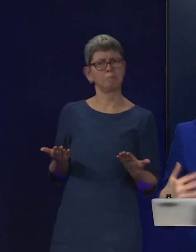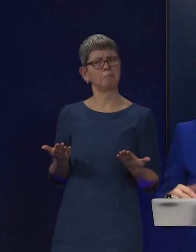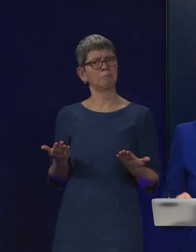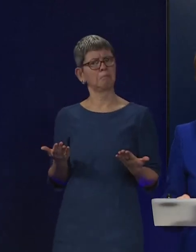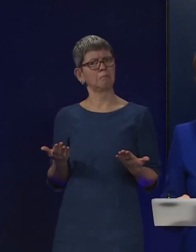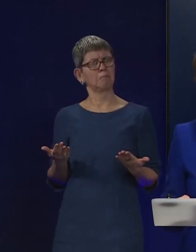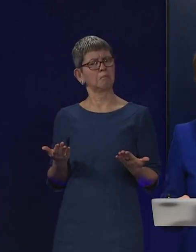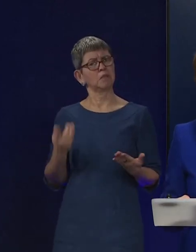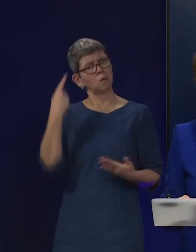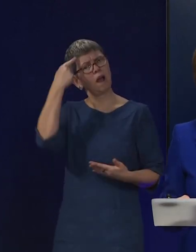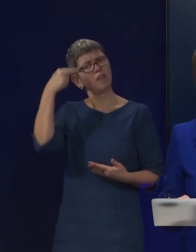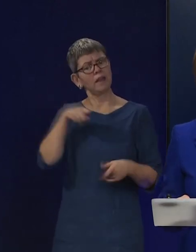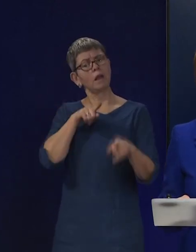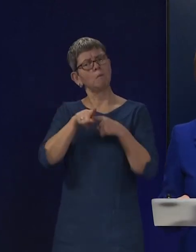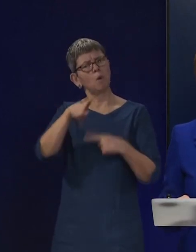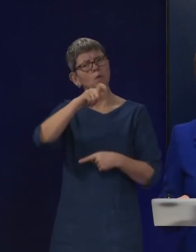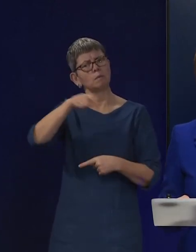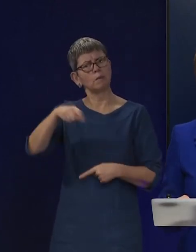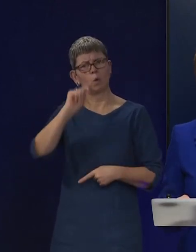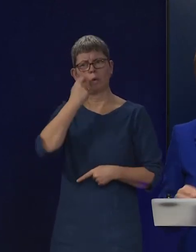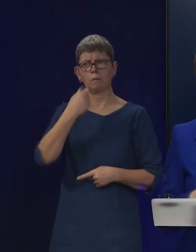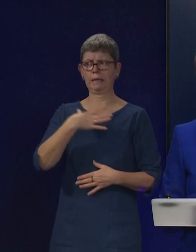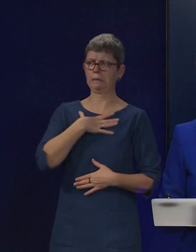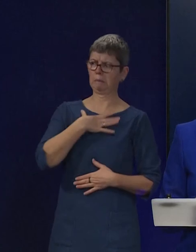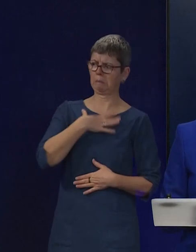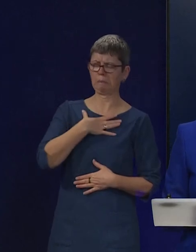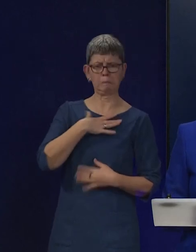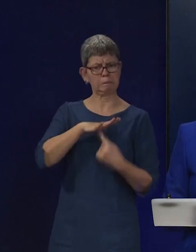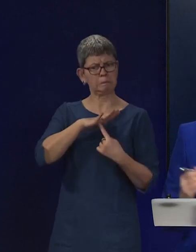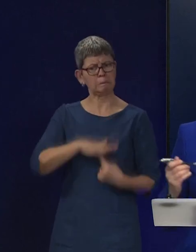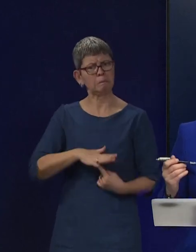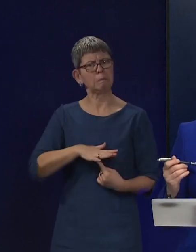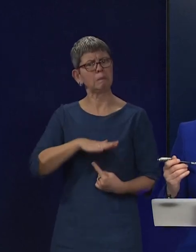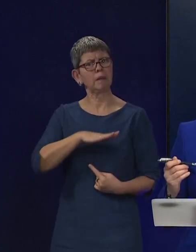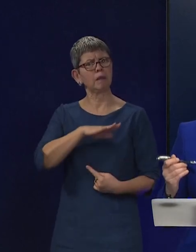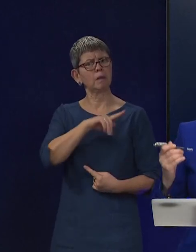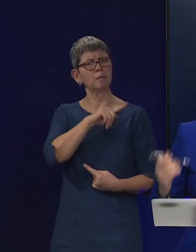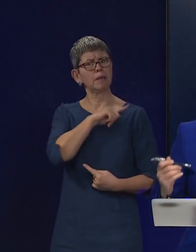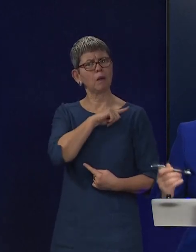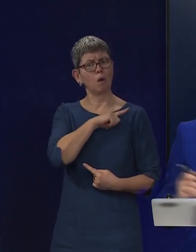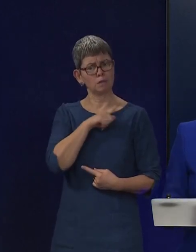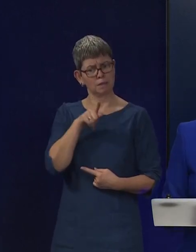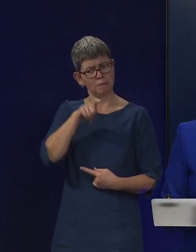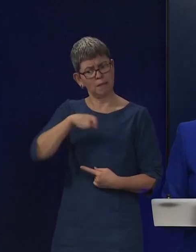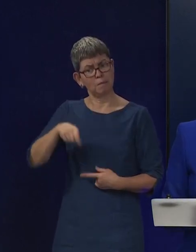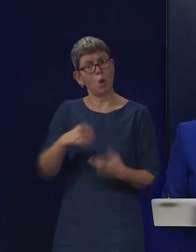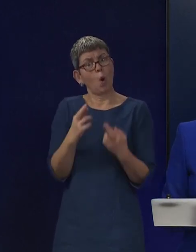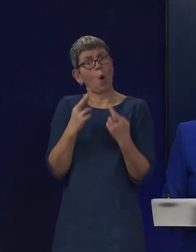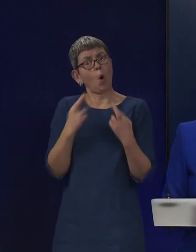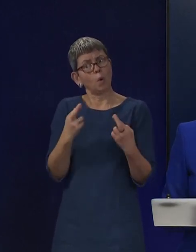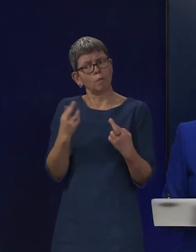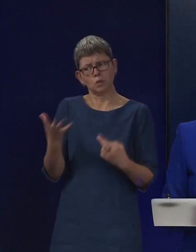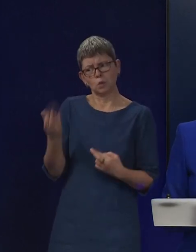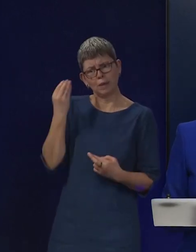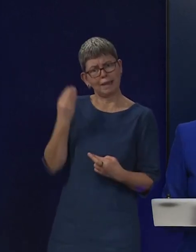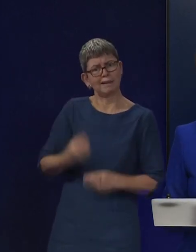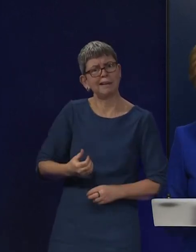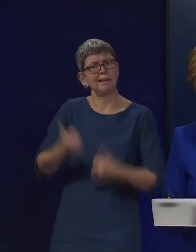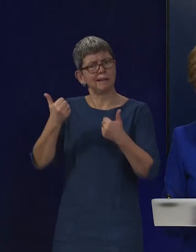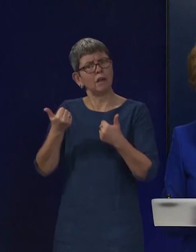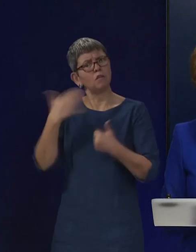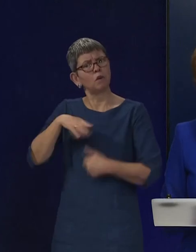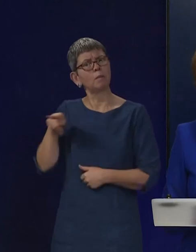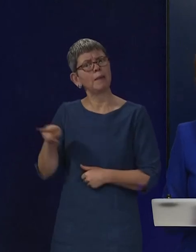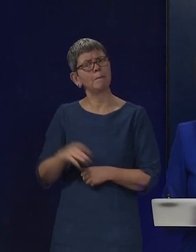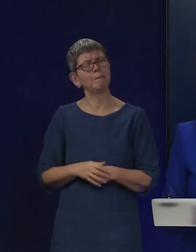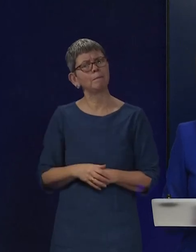people, not just me, will find that really dispiriting at a time when people hope to hear more and better from a Labour leader.